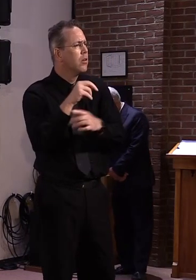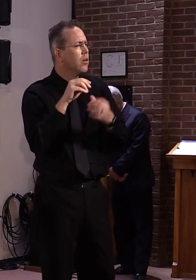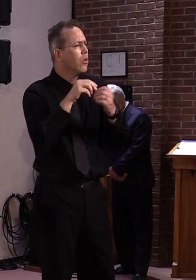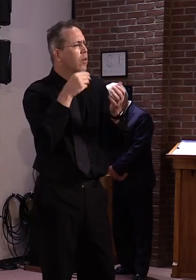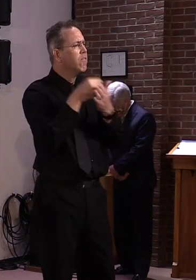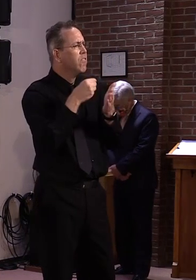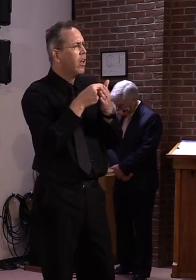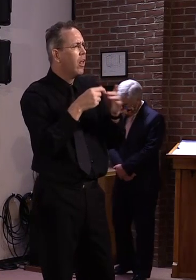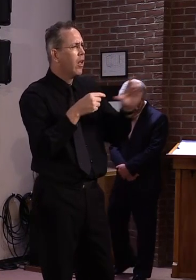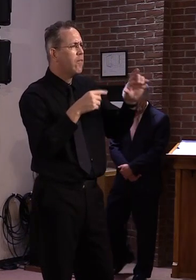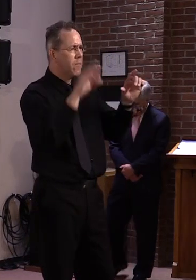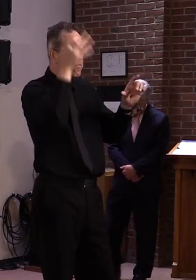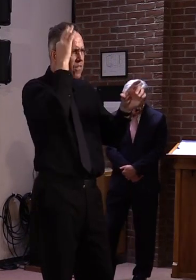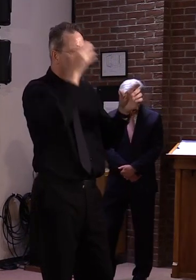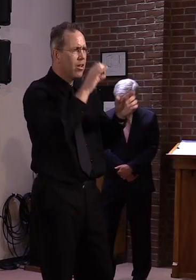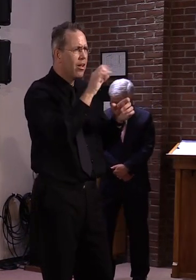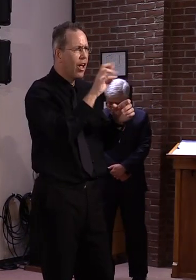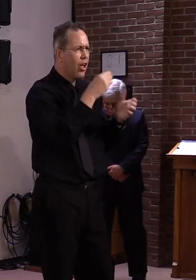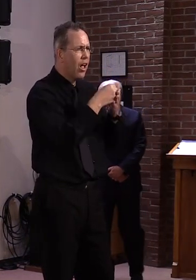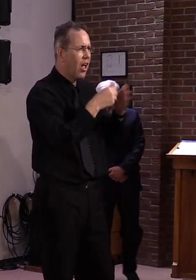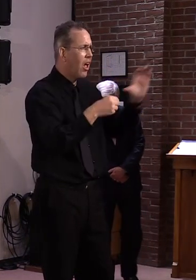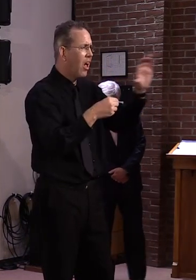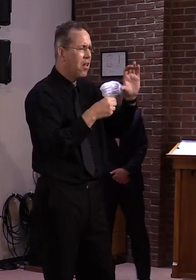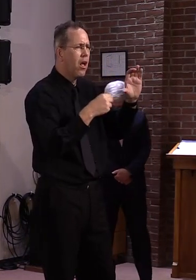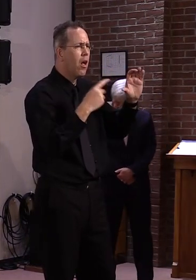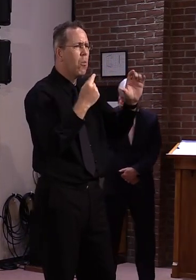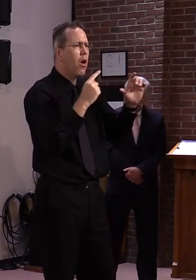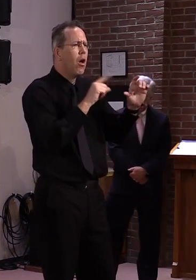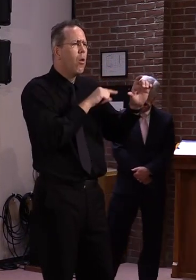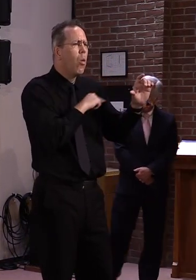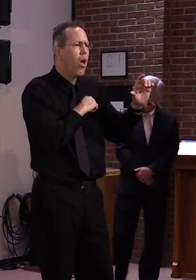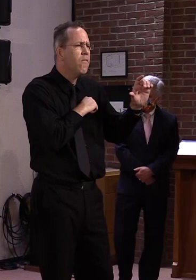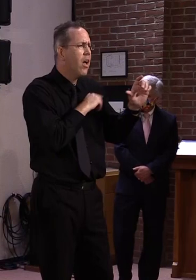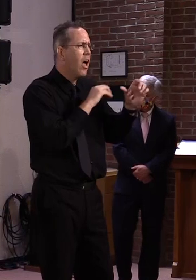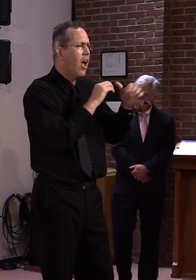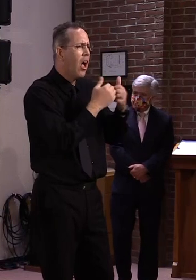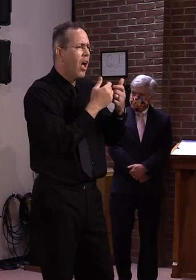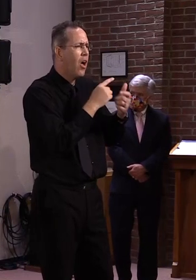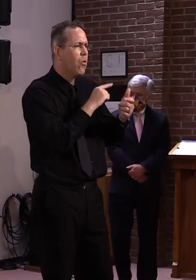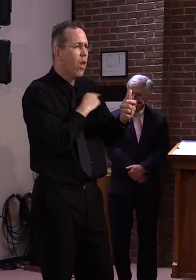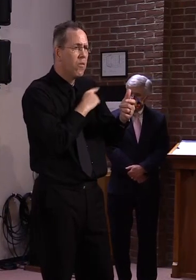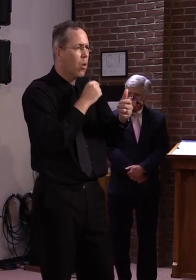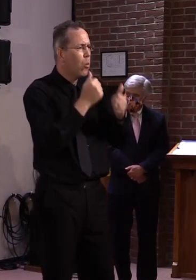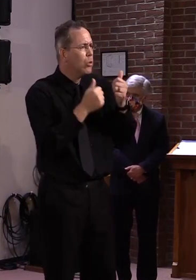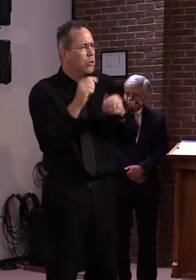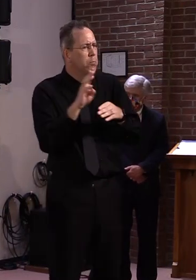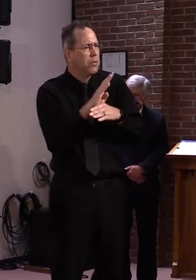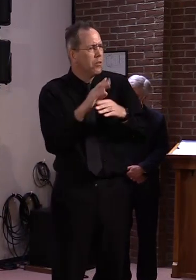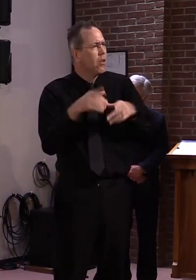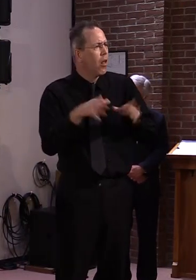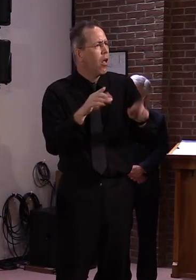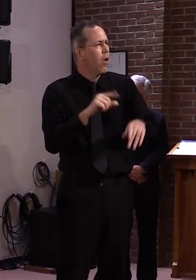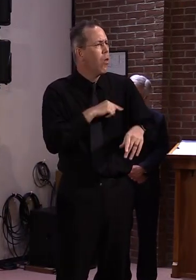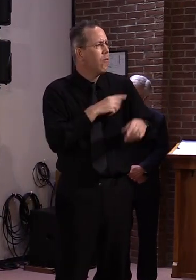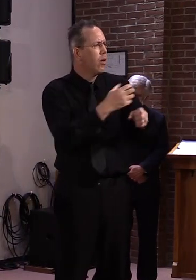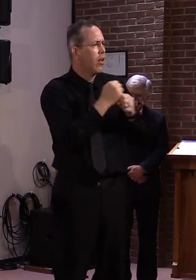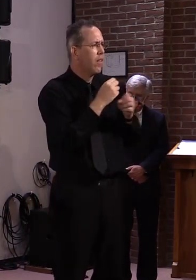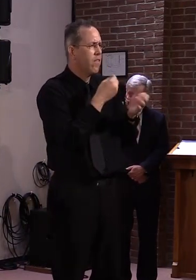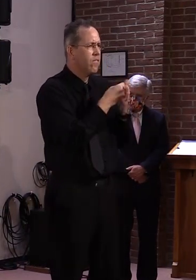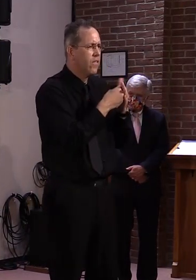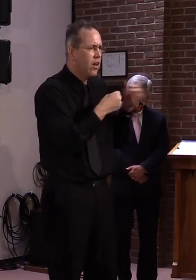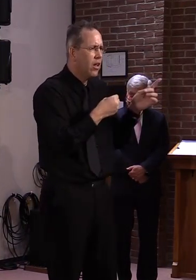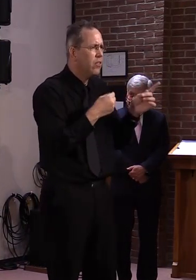to be part of it. So I'm just wondering, truly anyone can apply to that? Um, yeah, there are criteria and that was one of the,